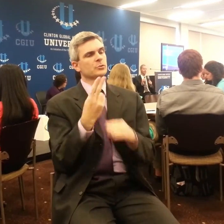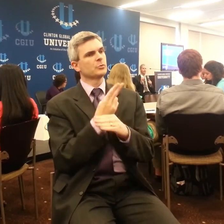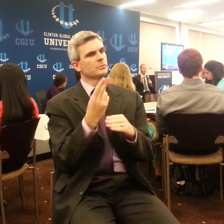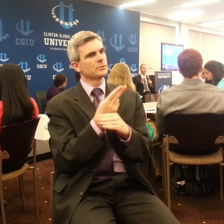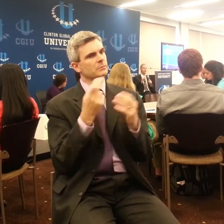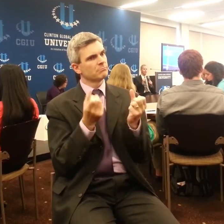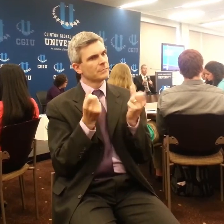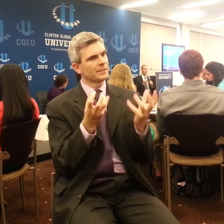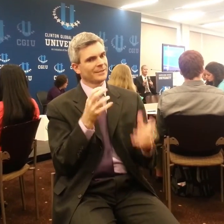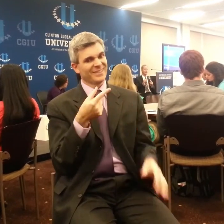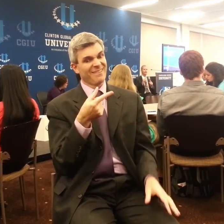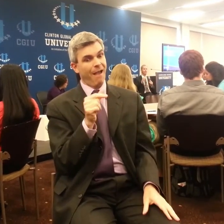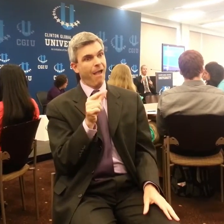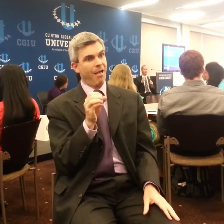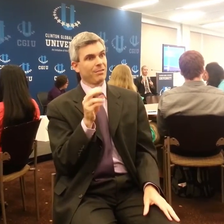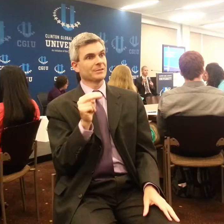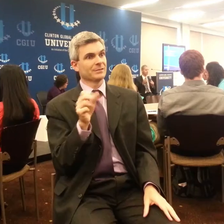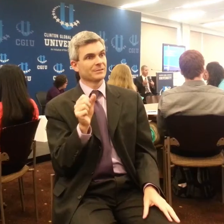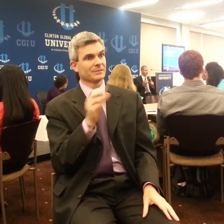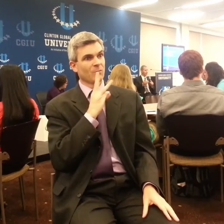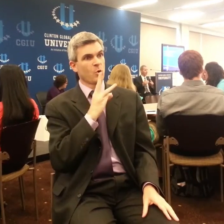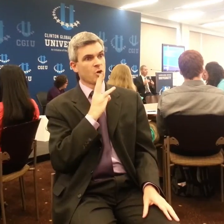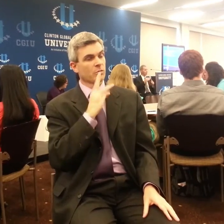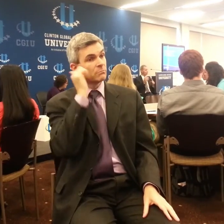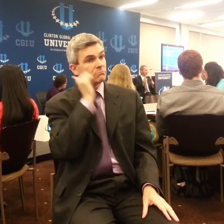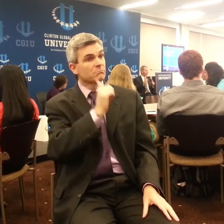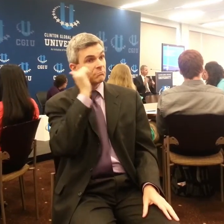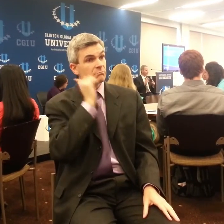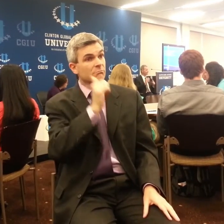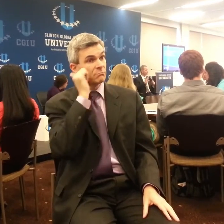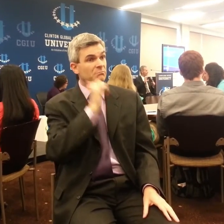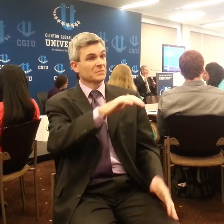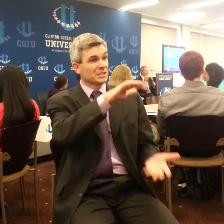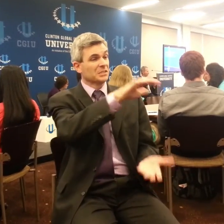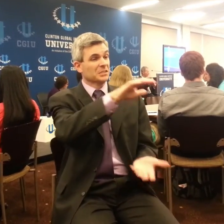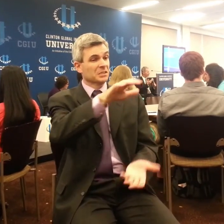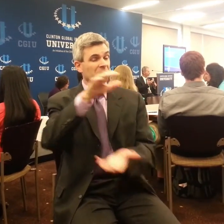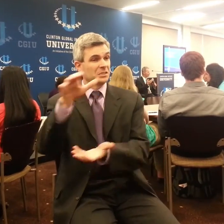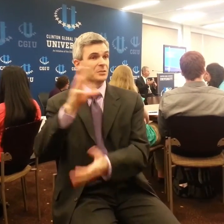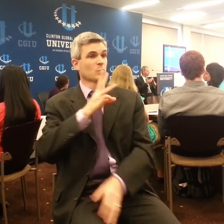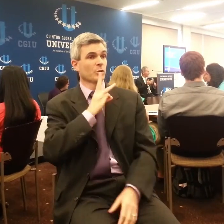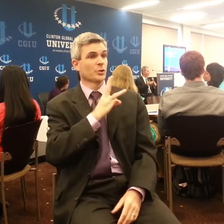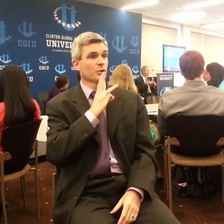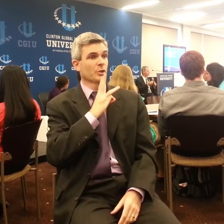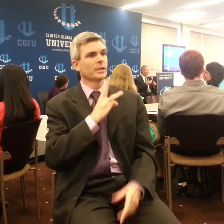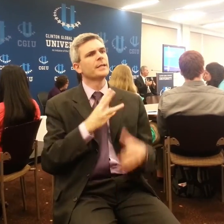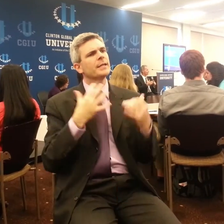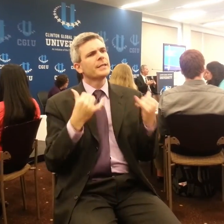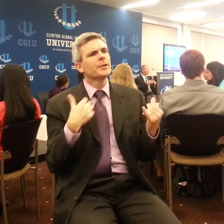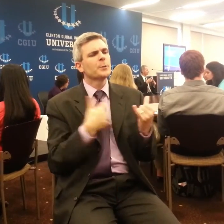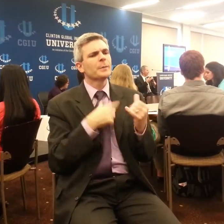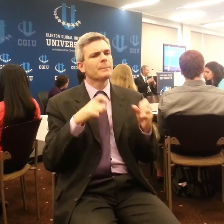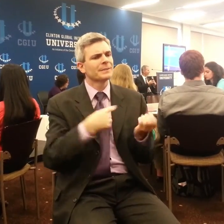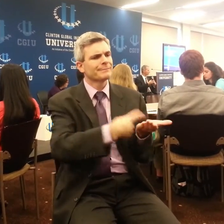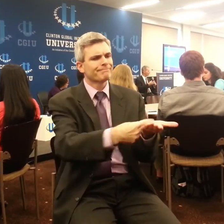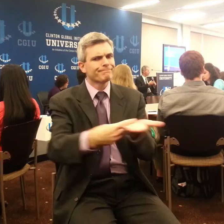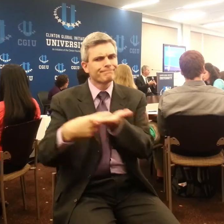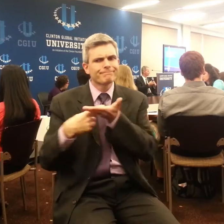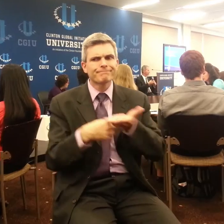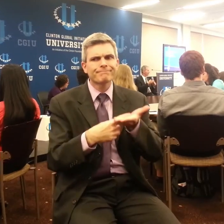we need a transparent, open, and very participatory dialogue about the values that we